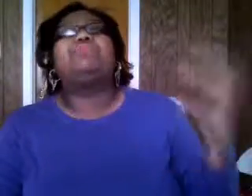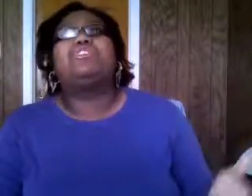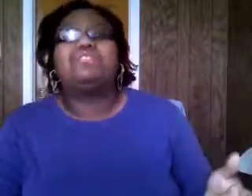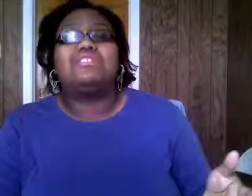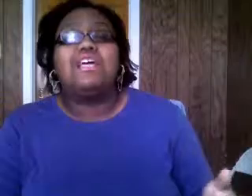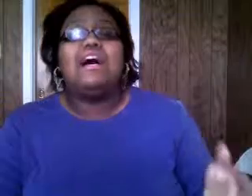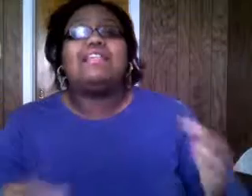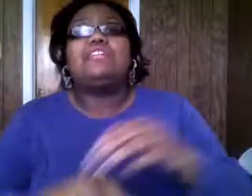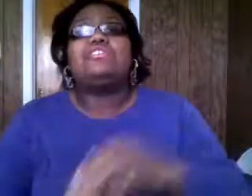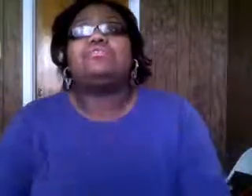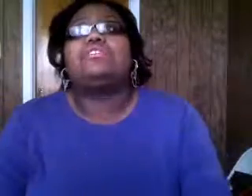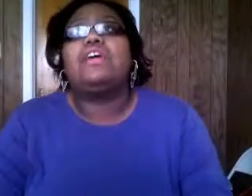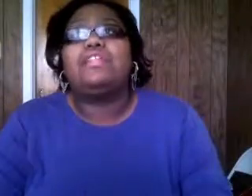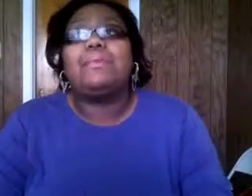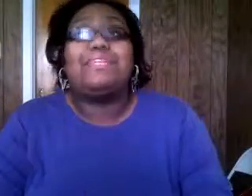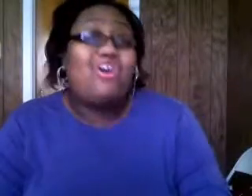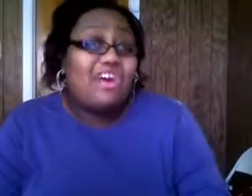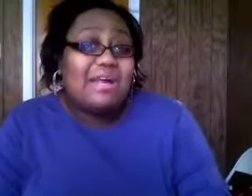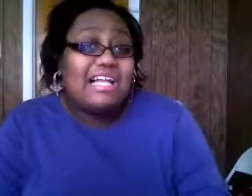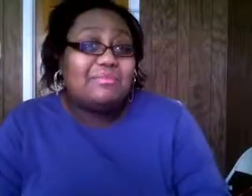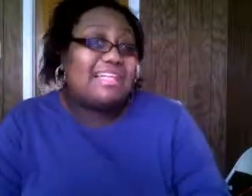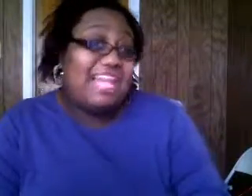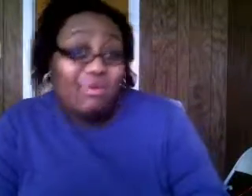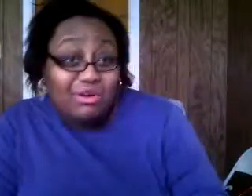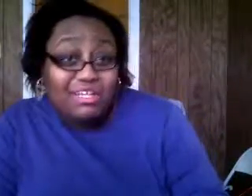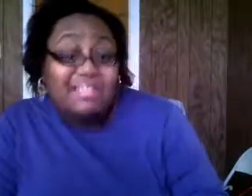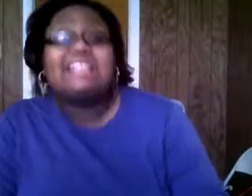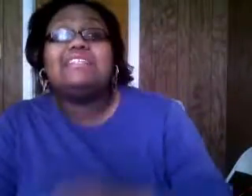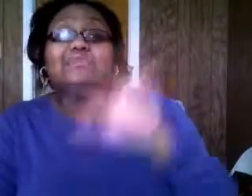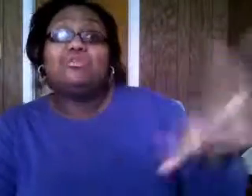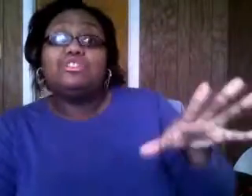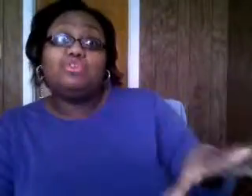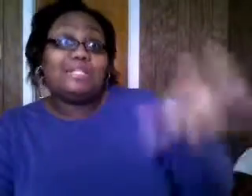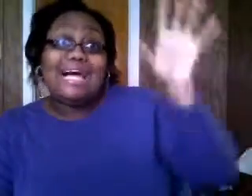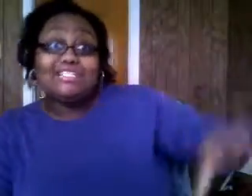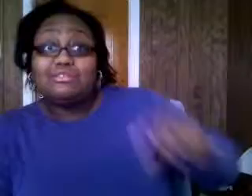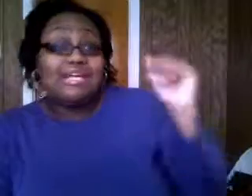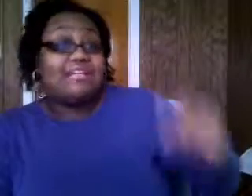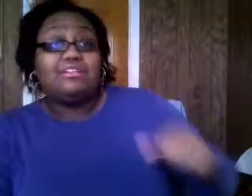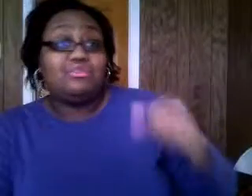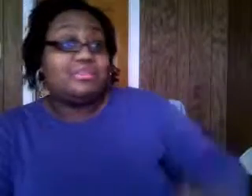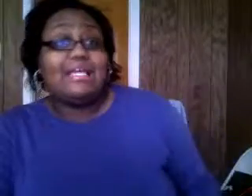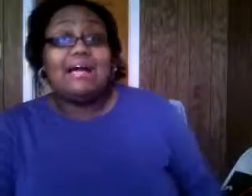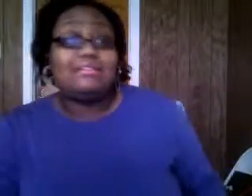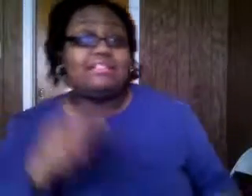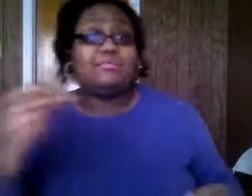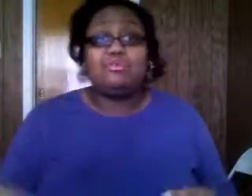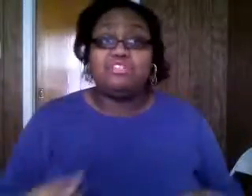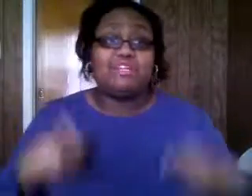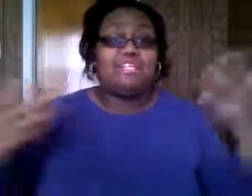with churches a lot of churches today they mean talk about it but they ain't walking it some churches do a lot of churches out here are doing it they're out there in the community trying to